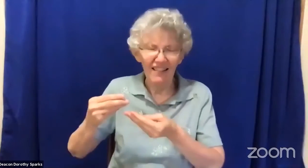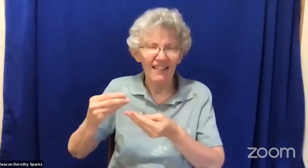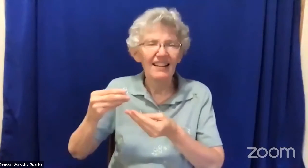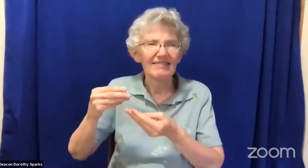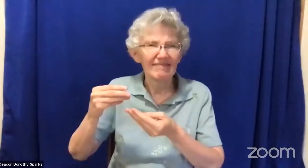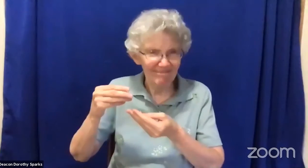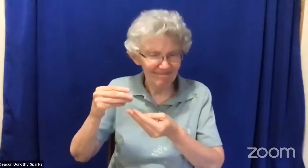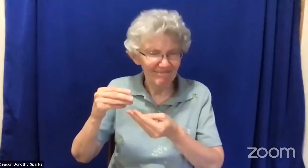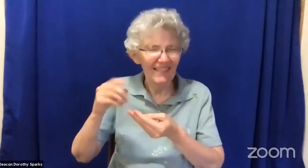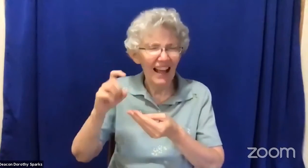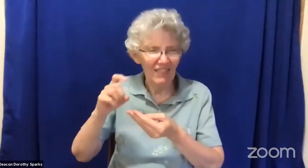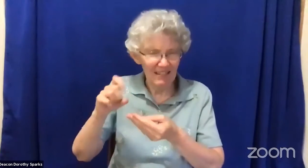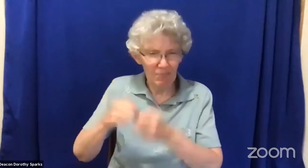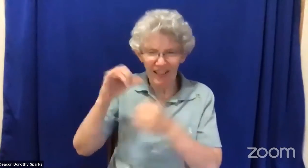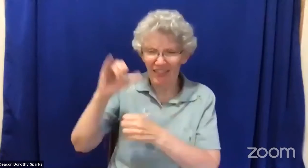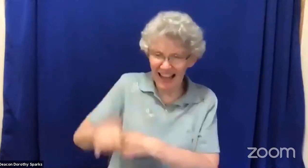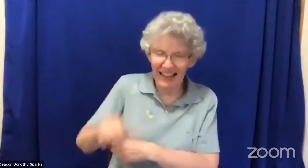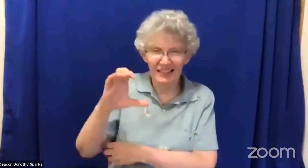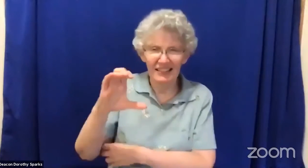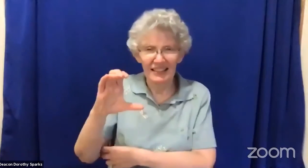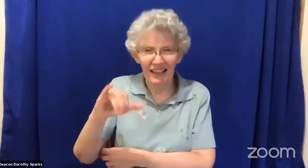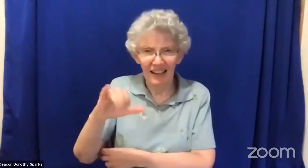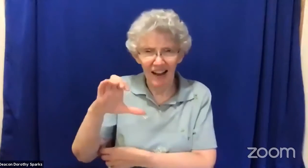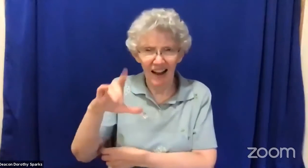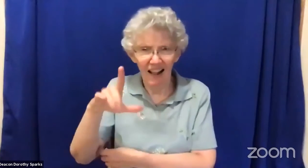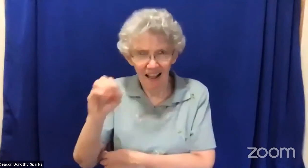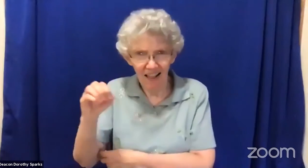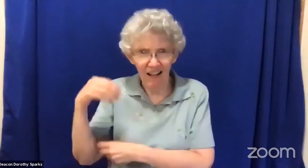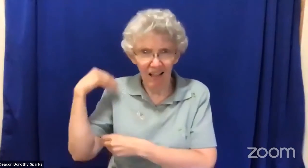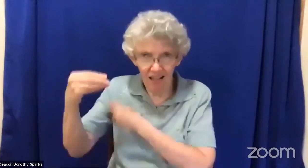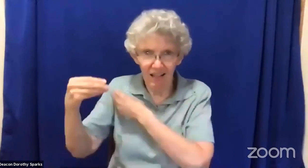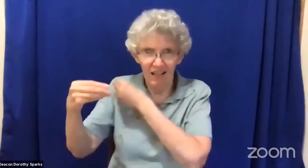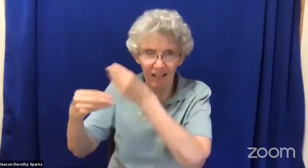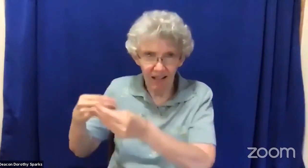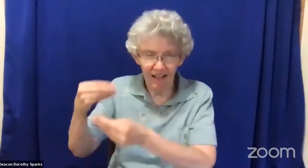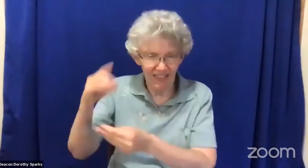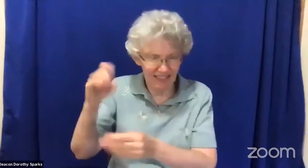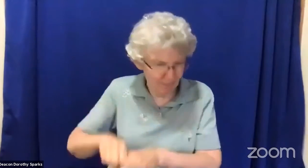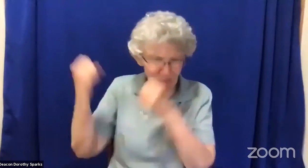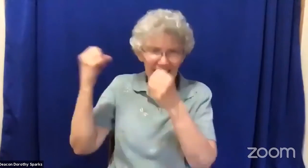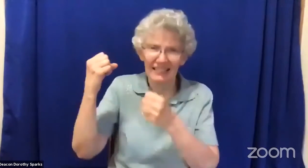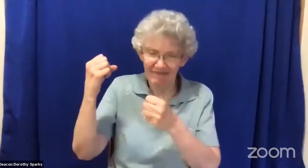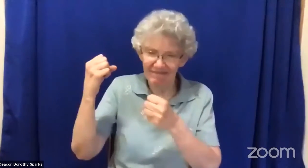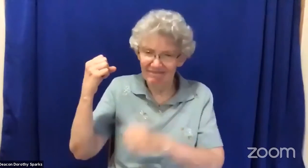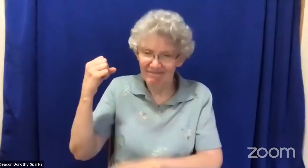the lives of black people. So we need to break this cycle.